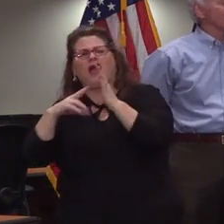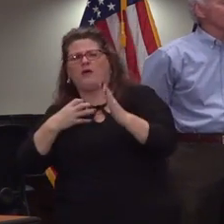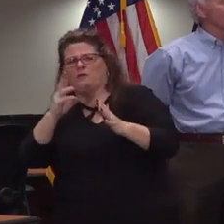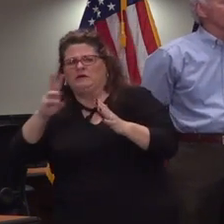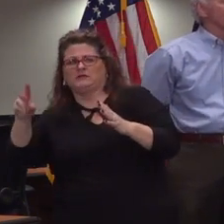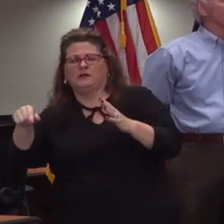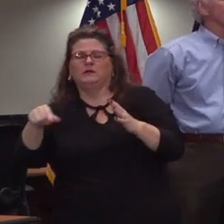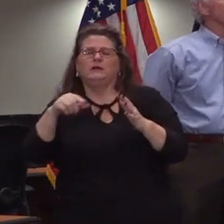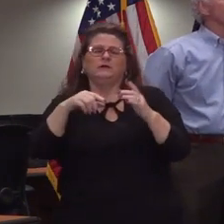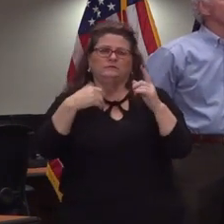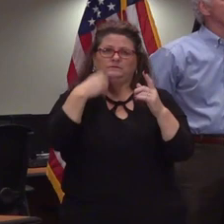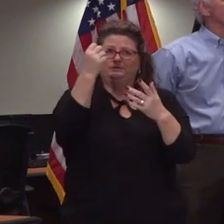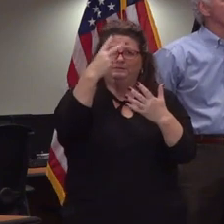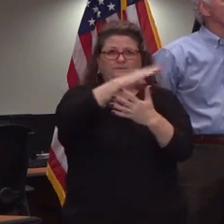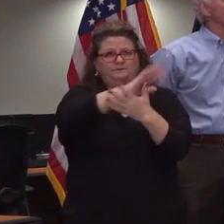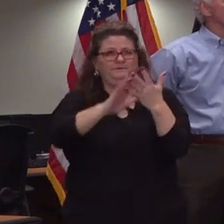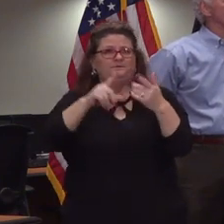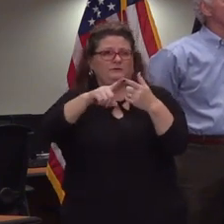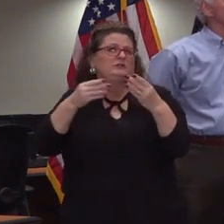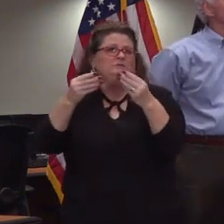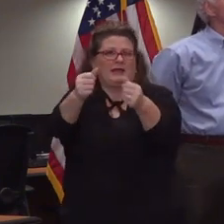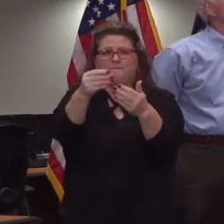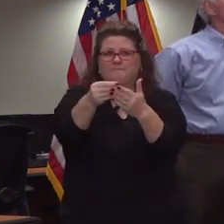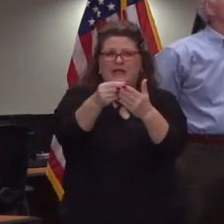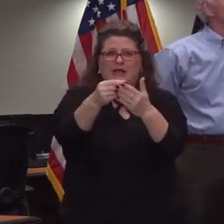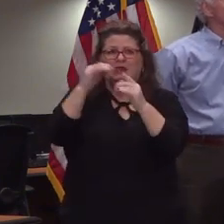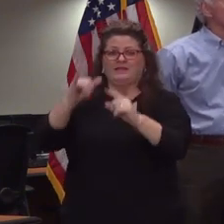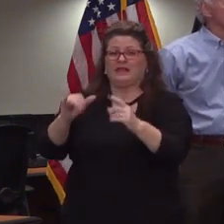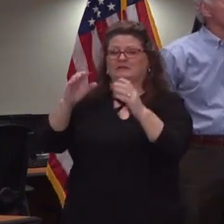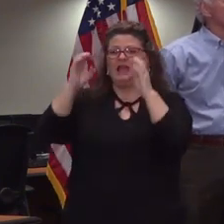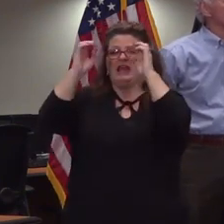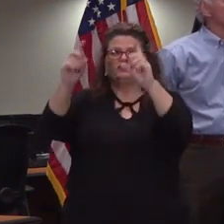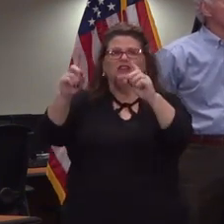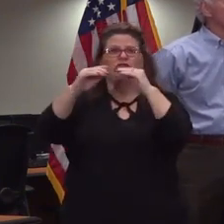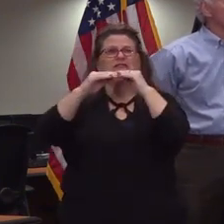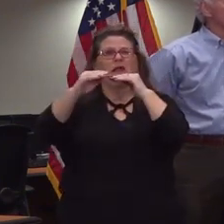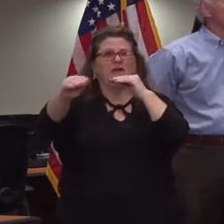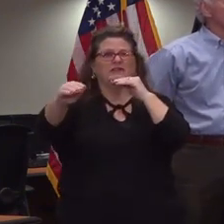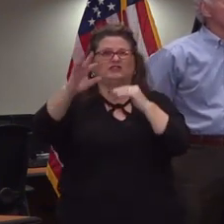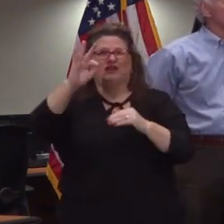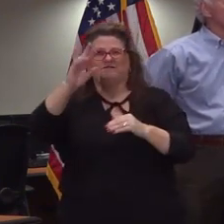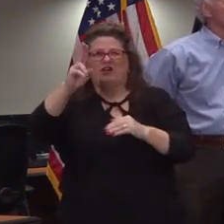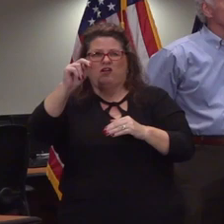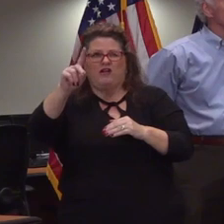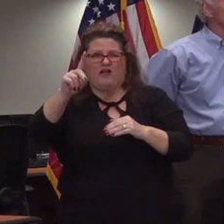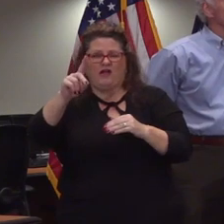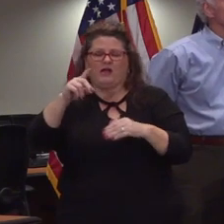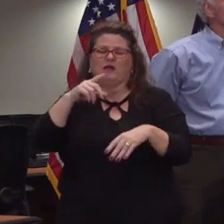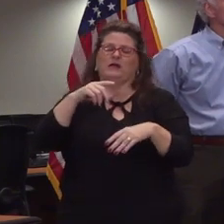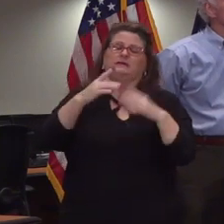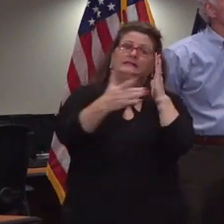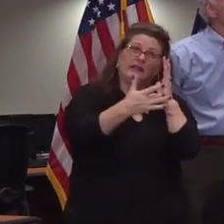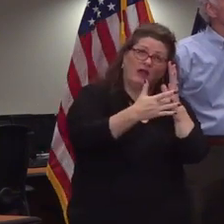12 areas that districts have flexibility to spend their education stabilization fund of the cares act it includes technology